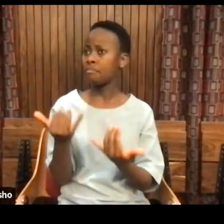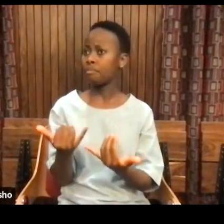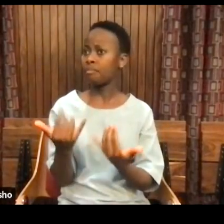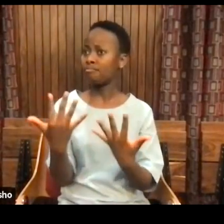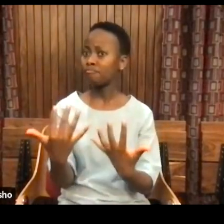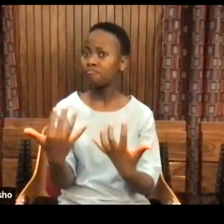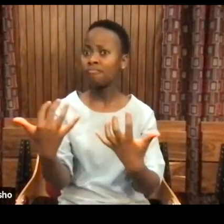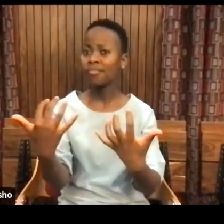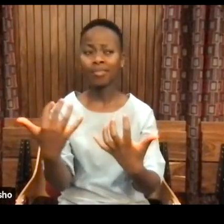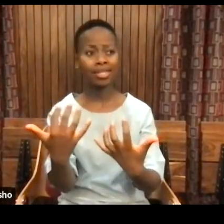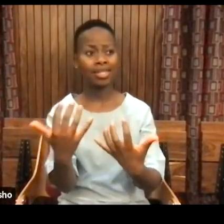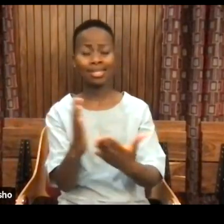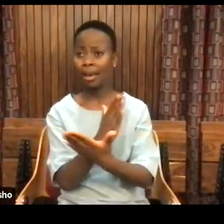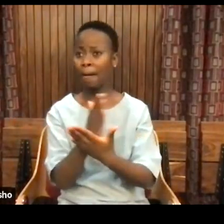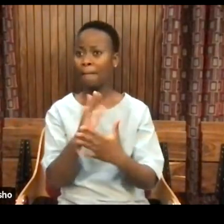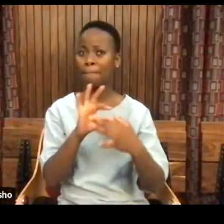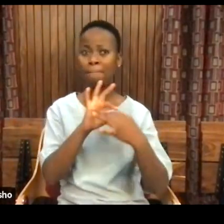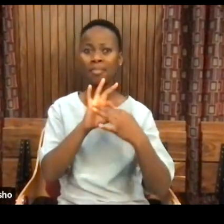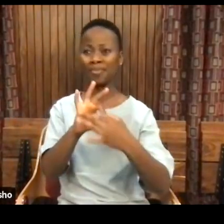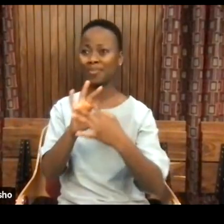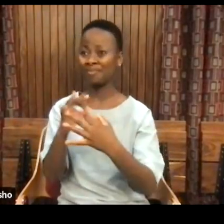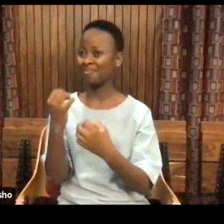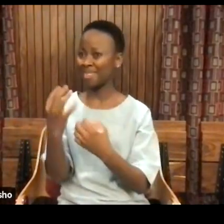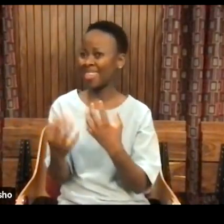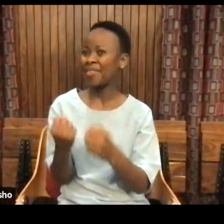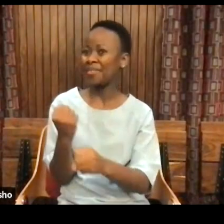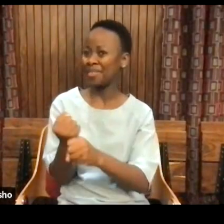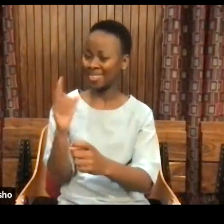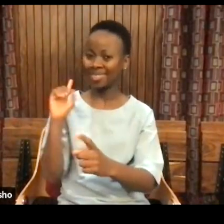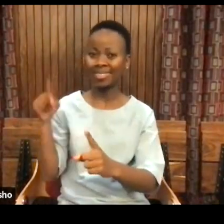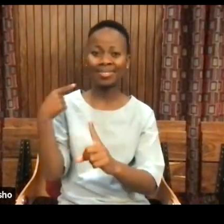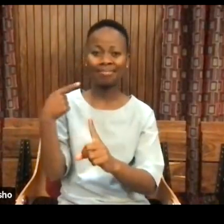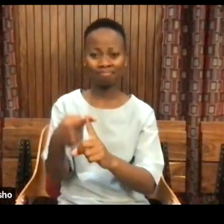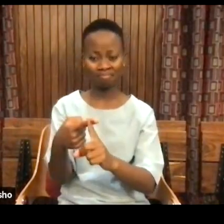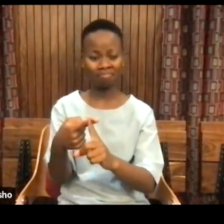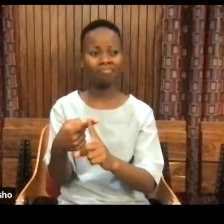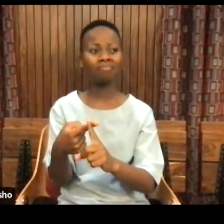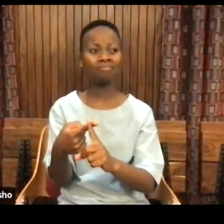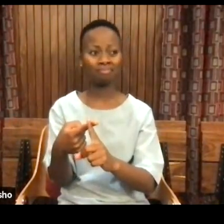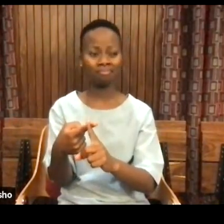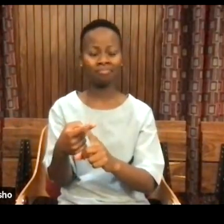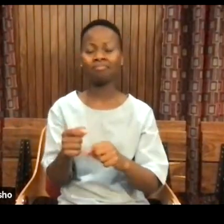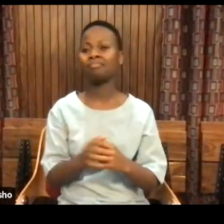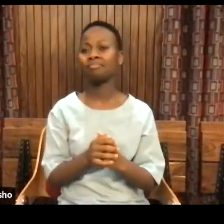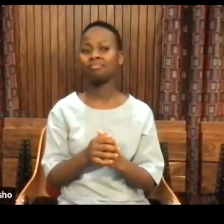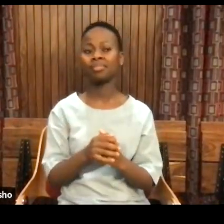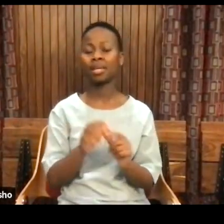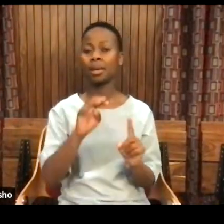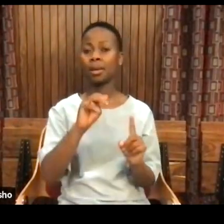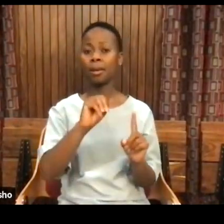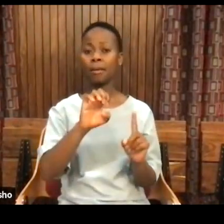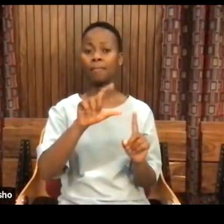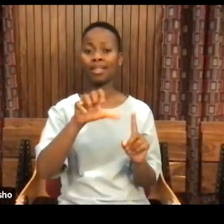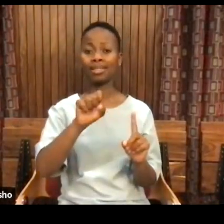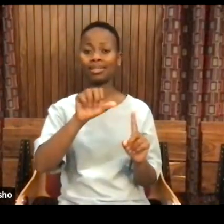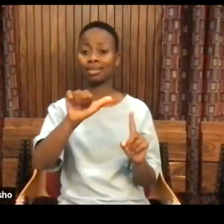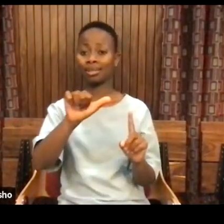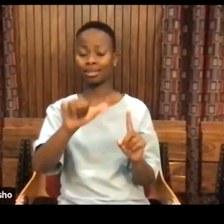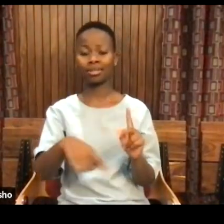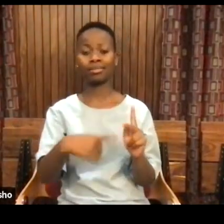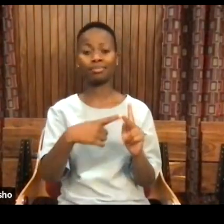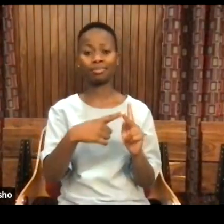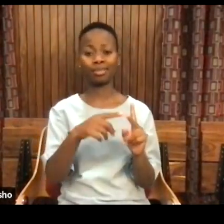with whom I've been connected over the years. Melissa Stain, your efforts, William,